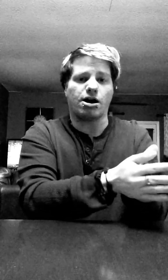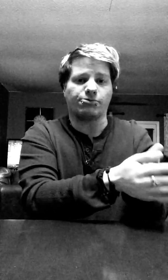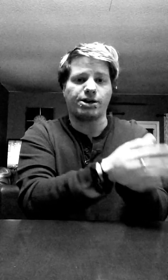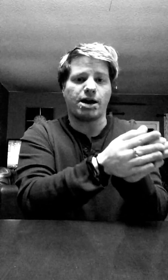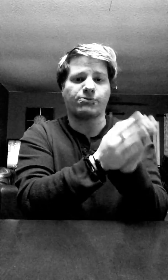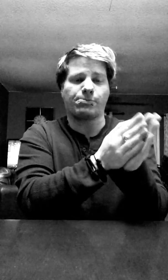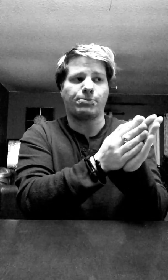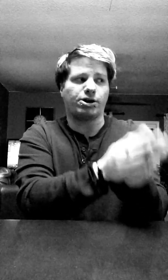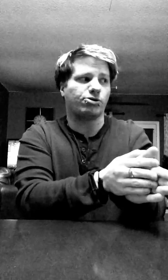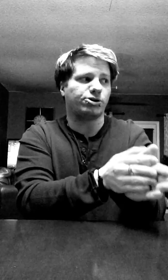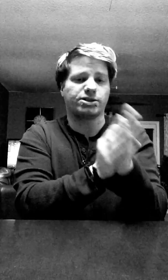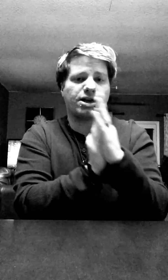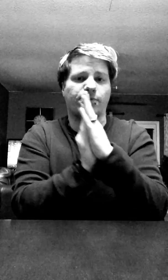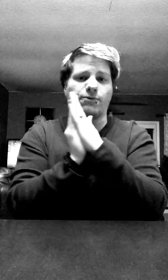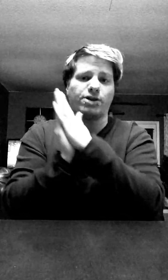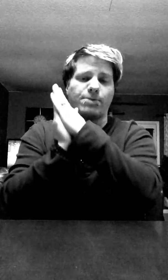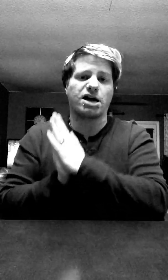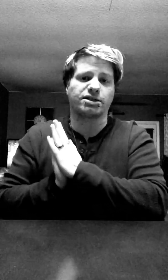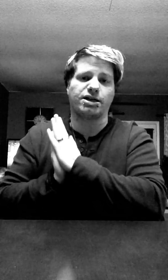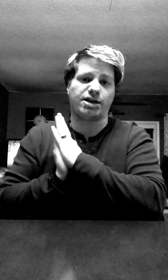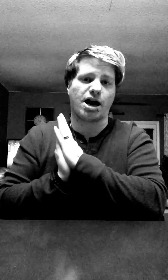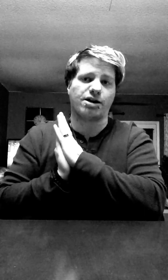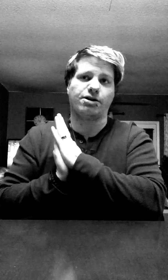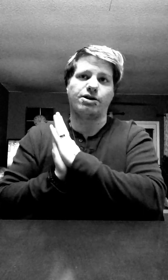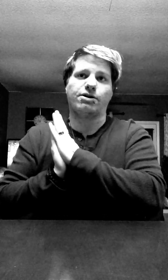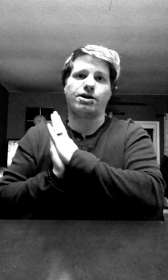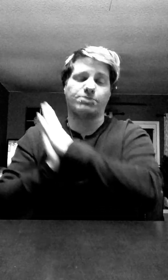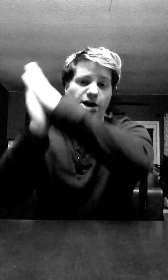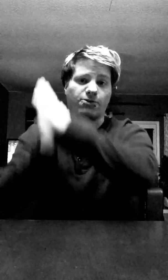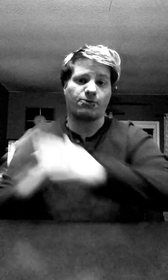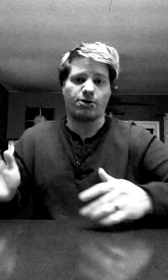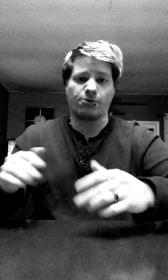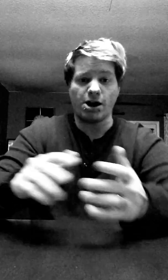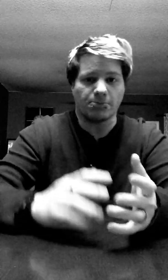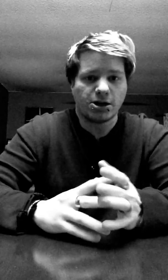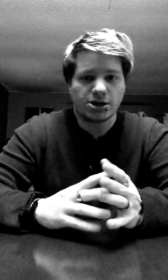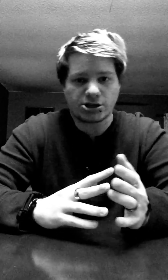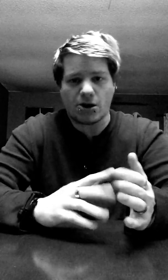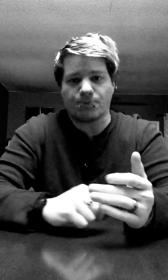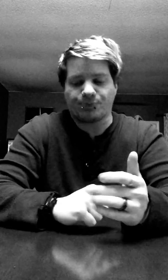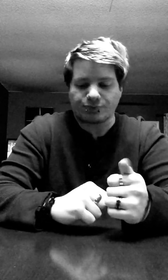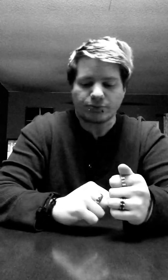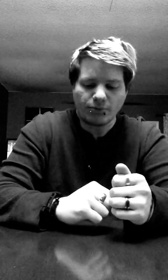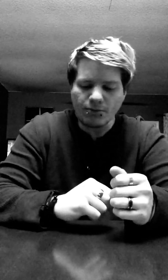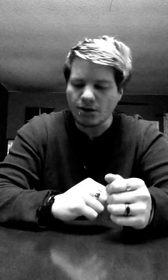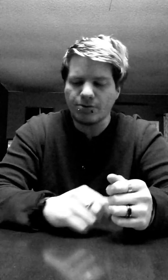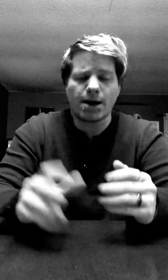uh, rehabs for people to go to. Instead of them asking God, himself, for help. So, that